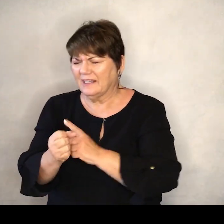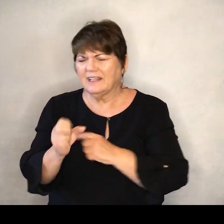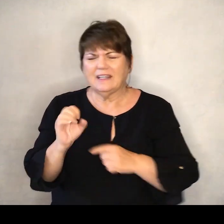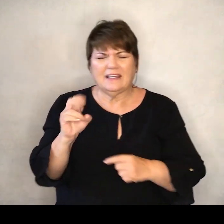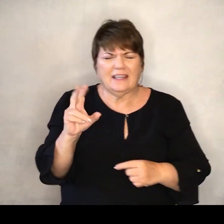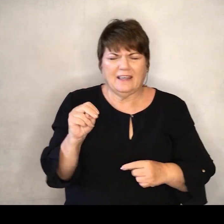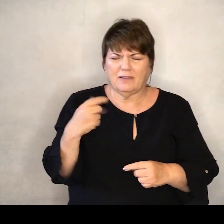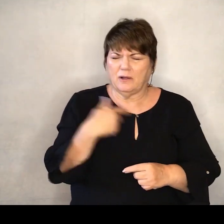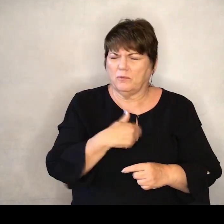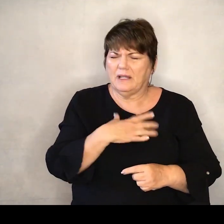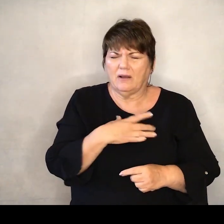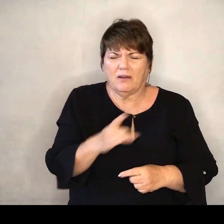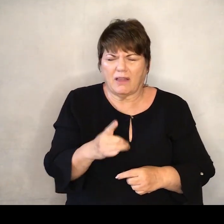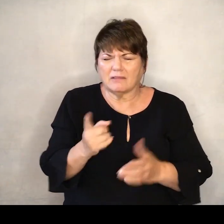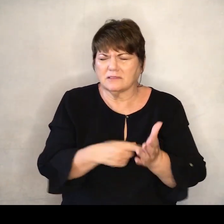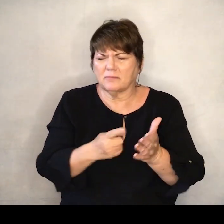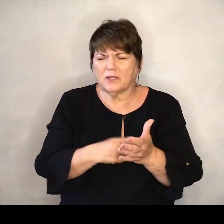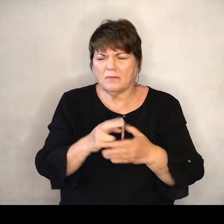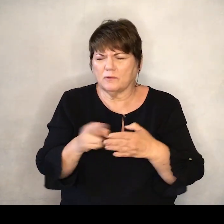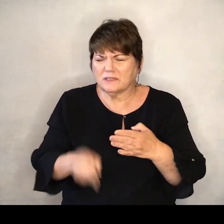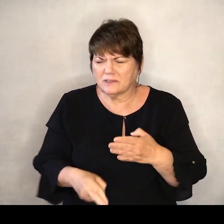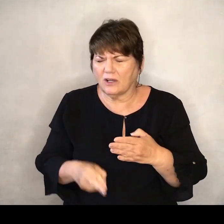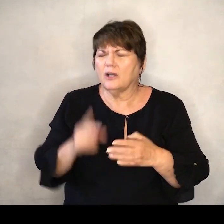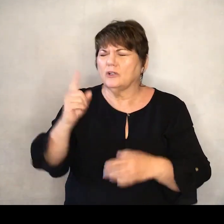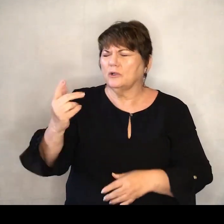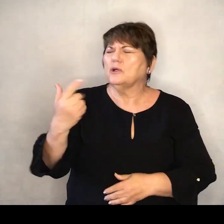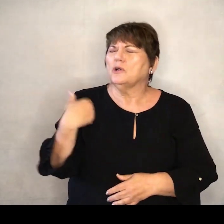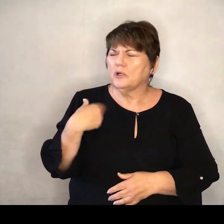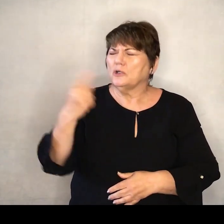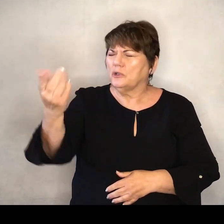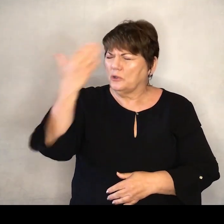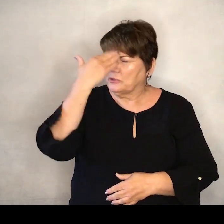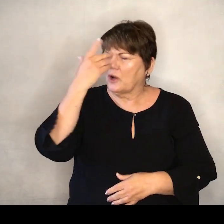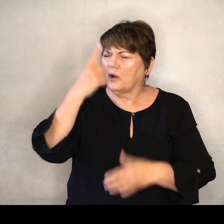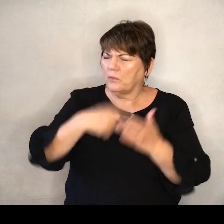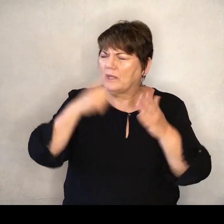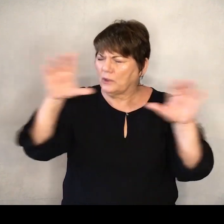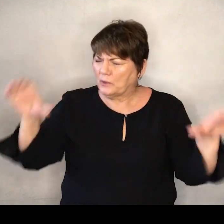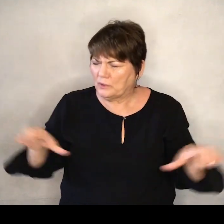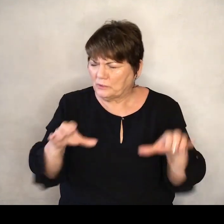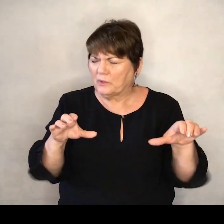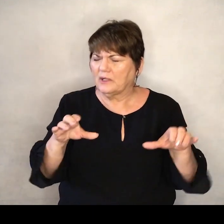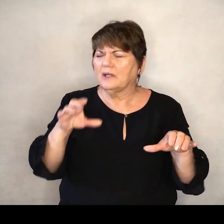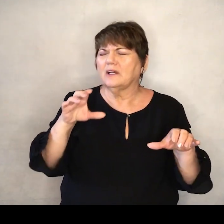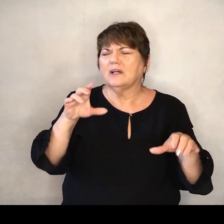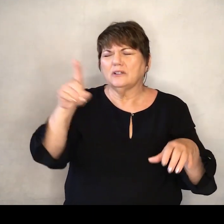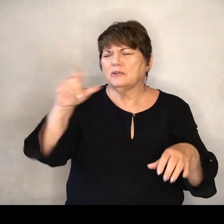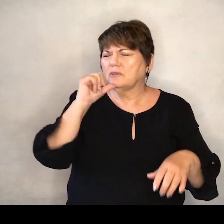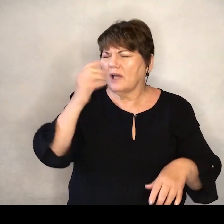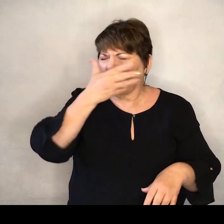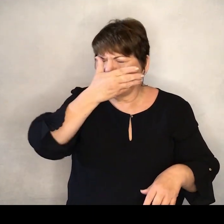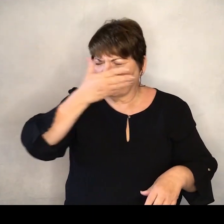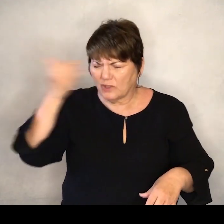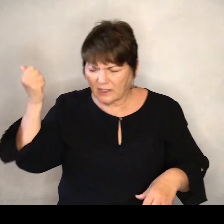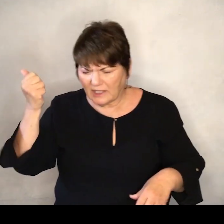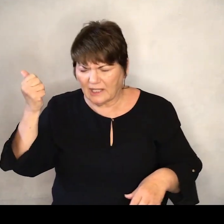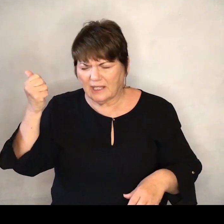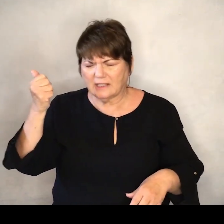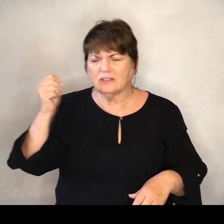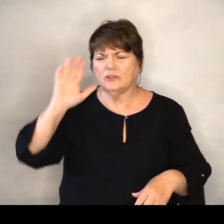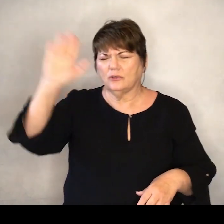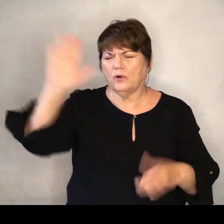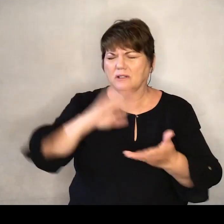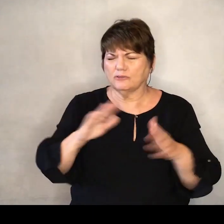we don't like the outcome And you know what you're doing And you haven't forgotten any of your children